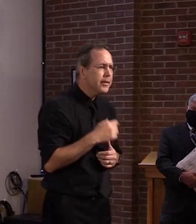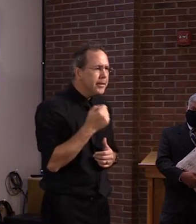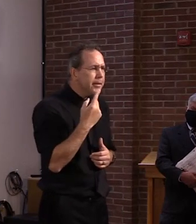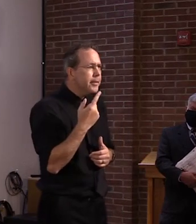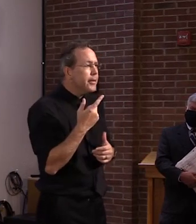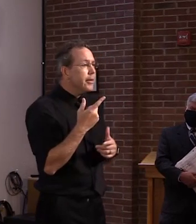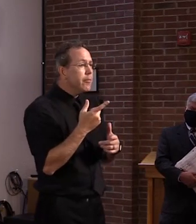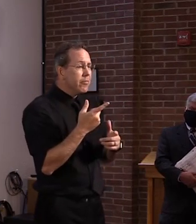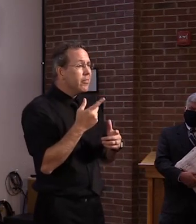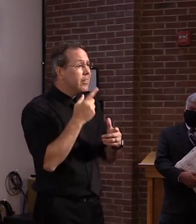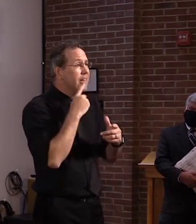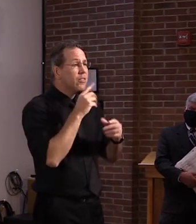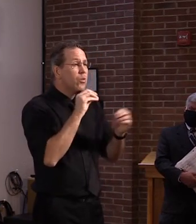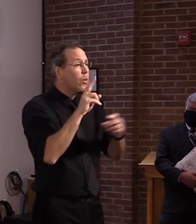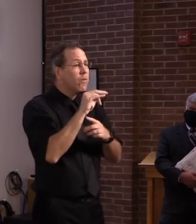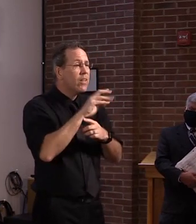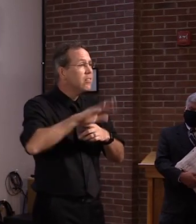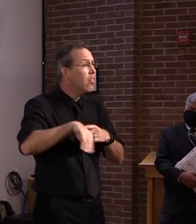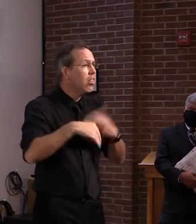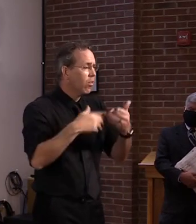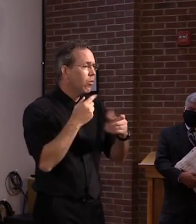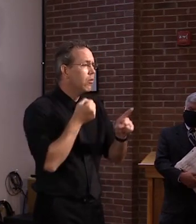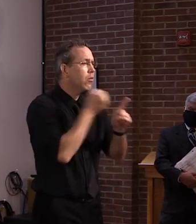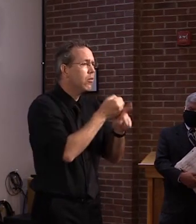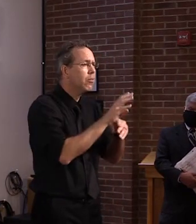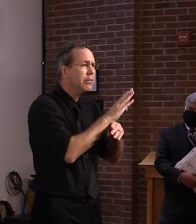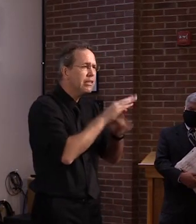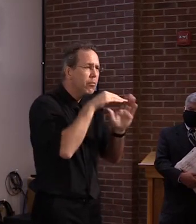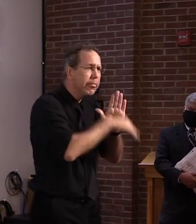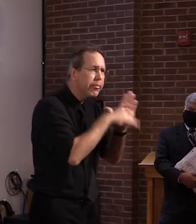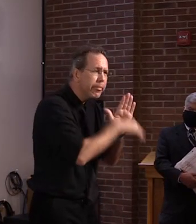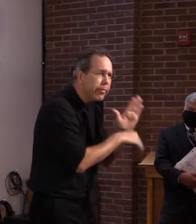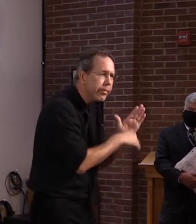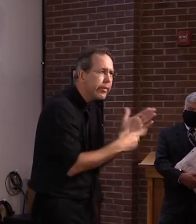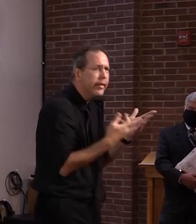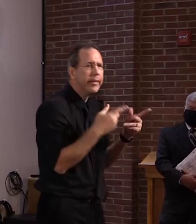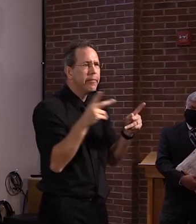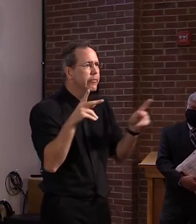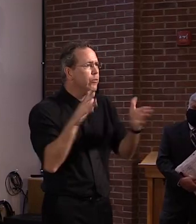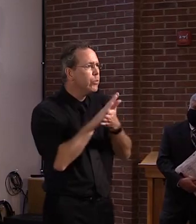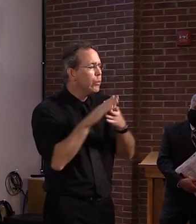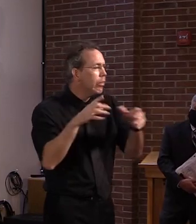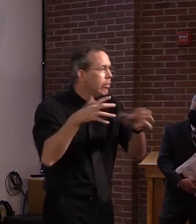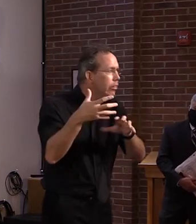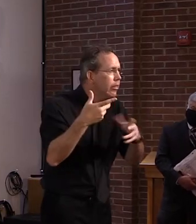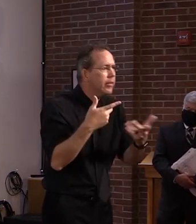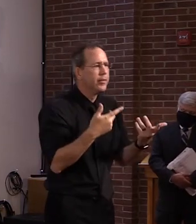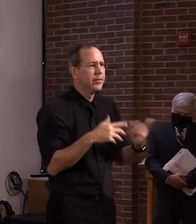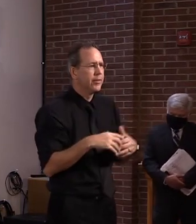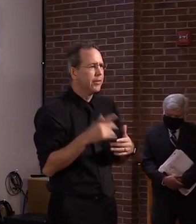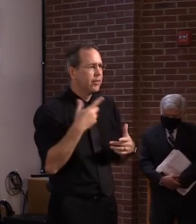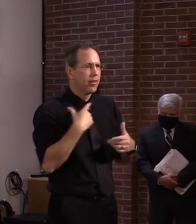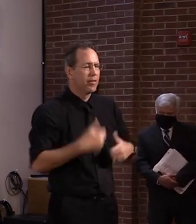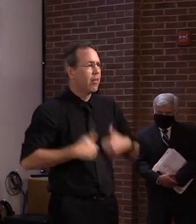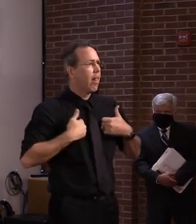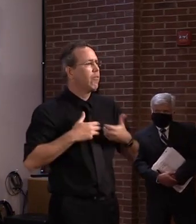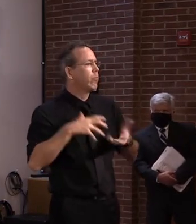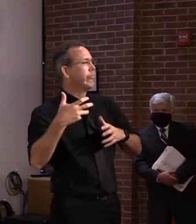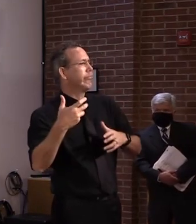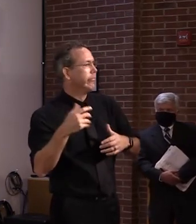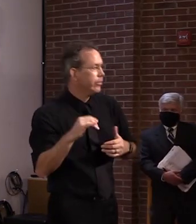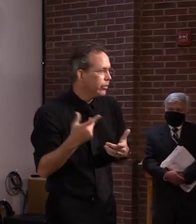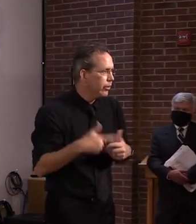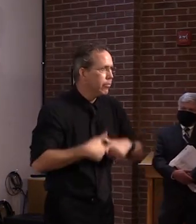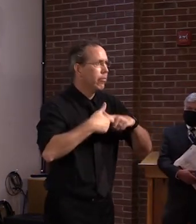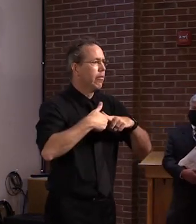uh, and, um, our ability to do everything we used to do in the way we used to do it. It's affecting people's